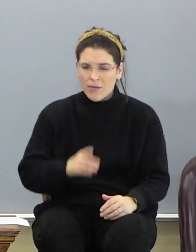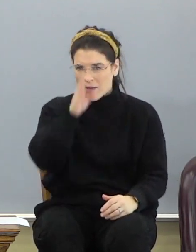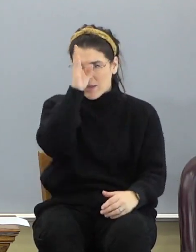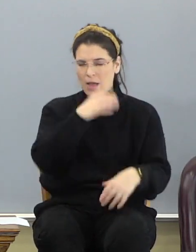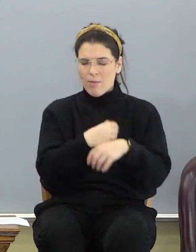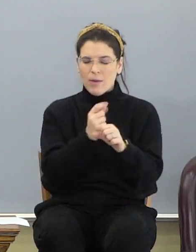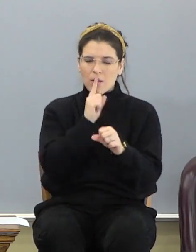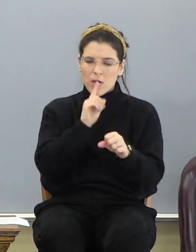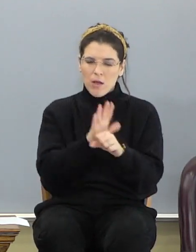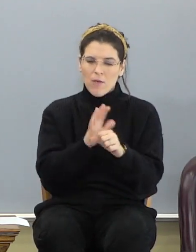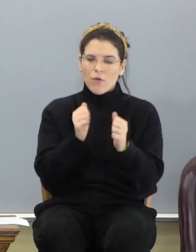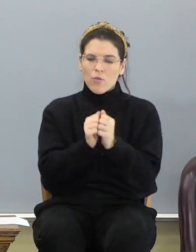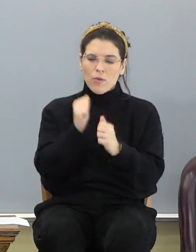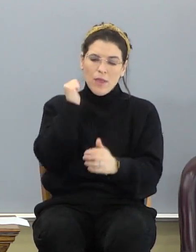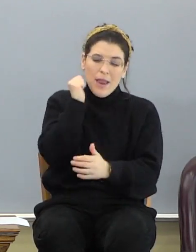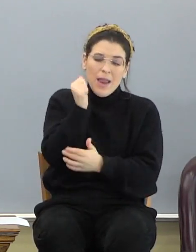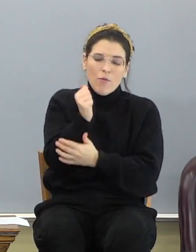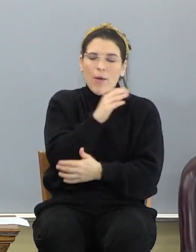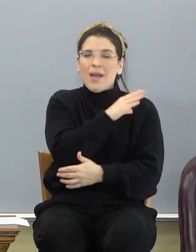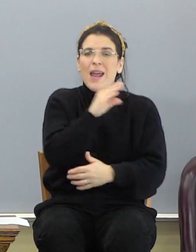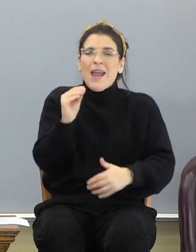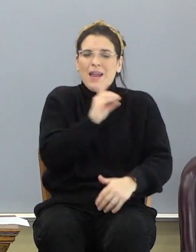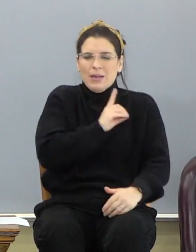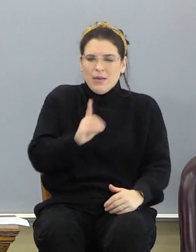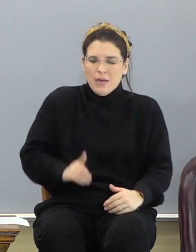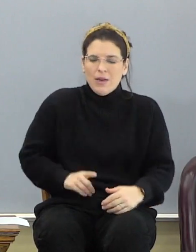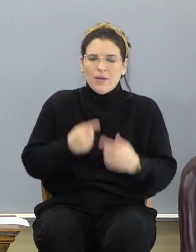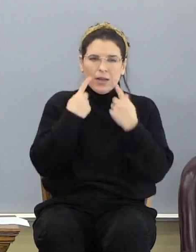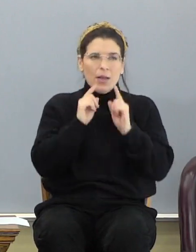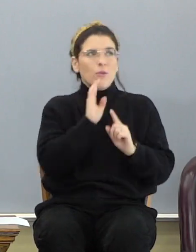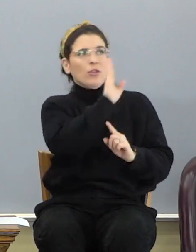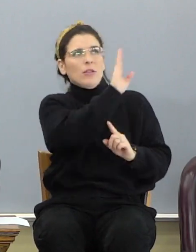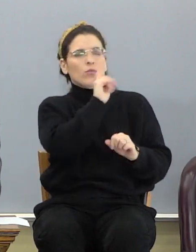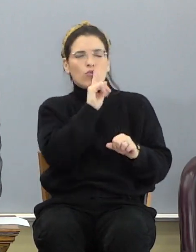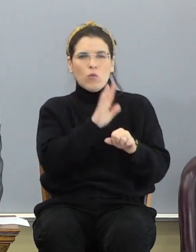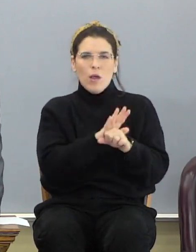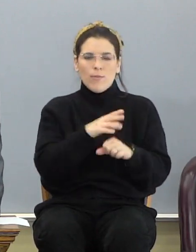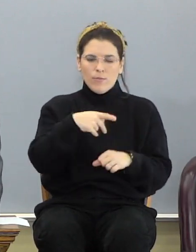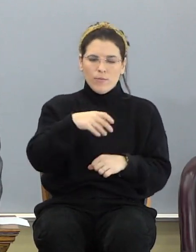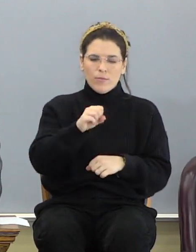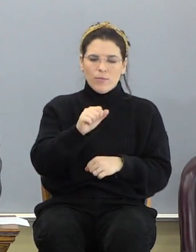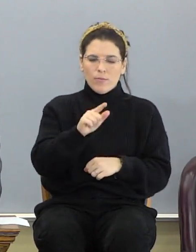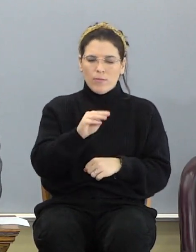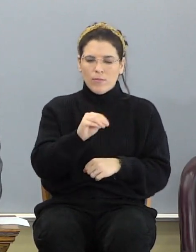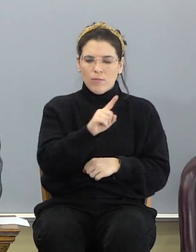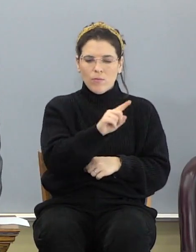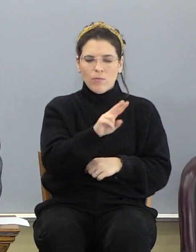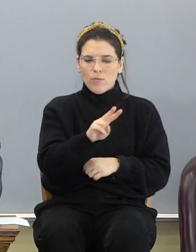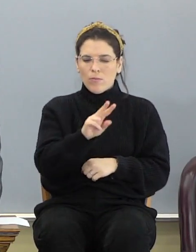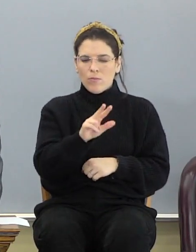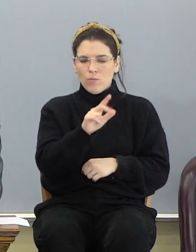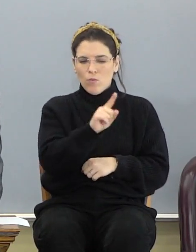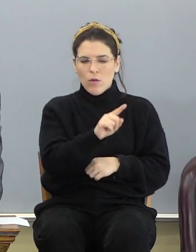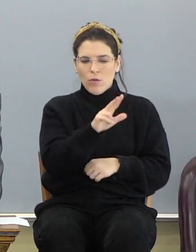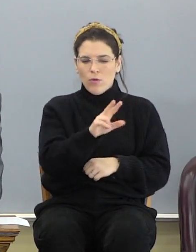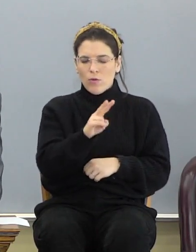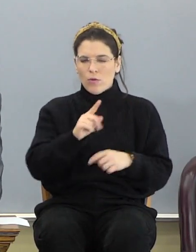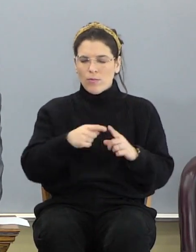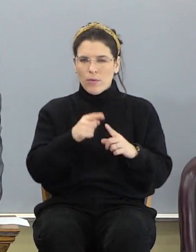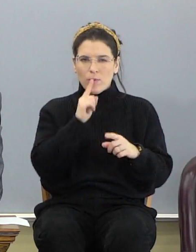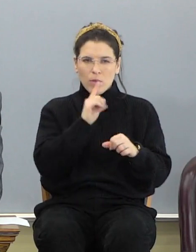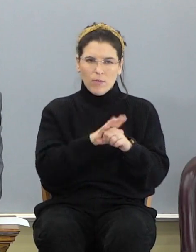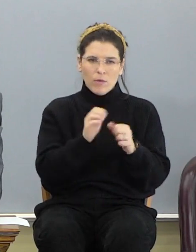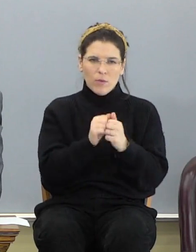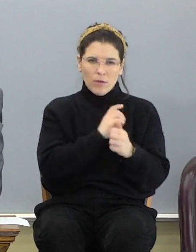to accomplish His promise. Psalm 132 is about that covenant that God made with David. Verse 13. The Lord